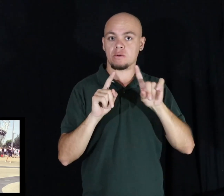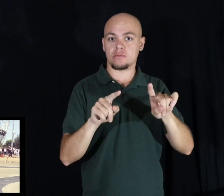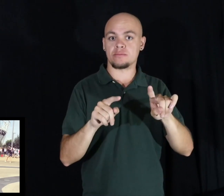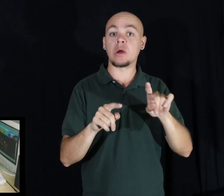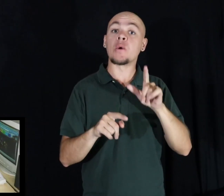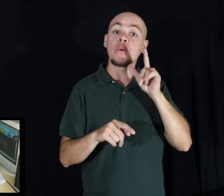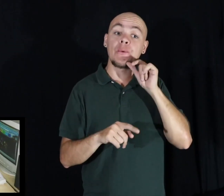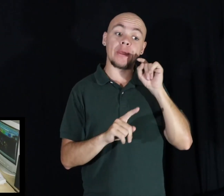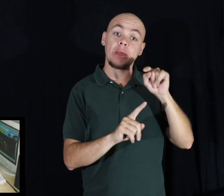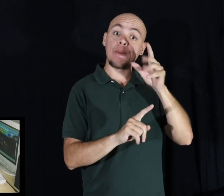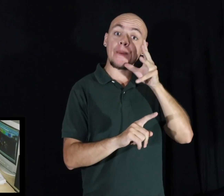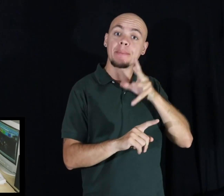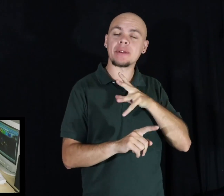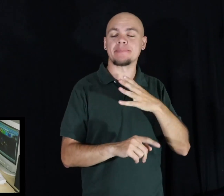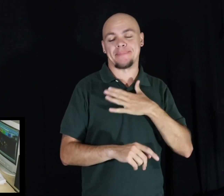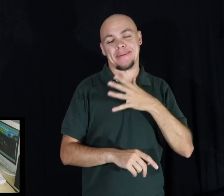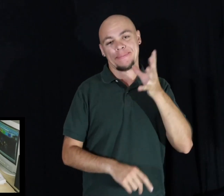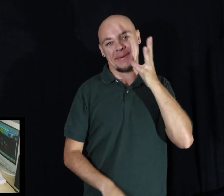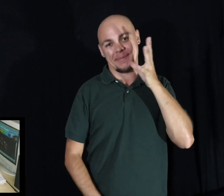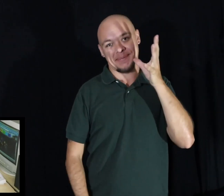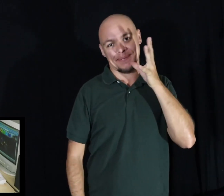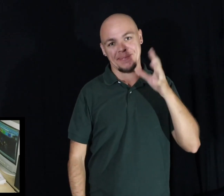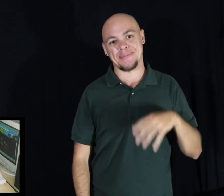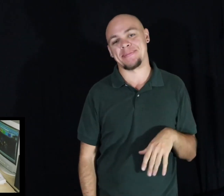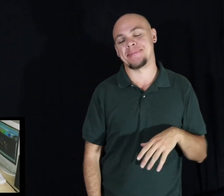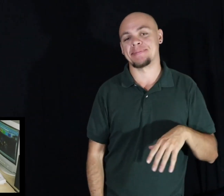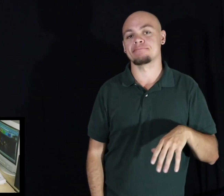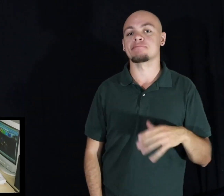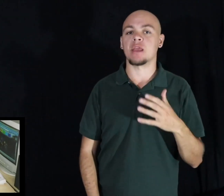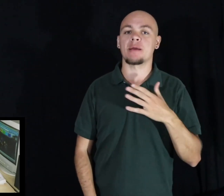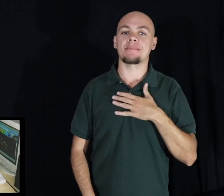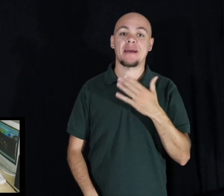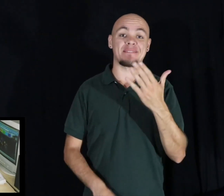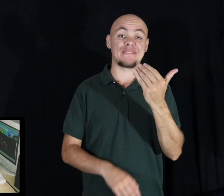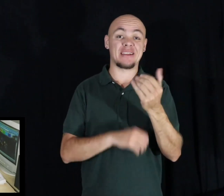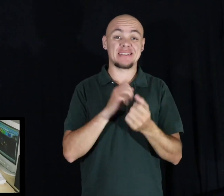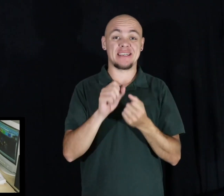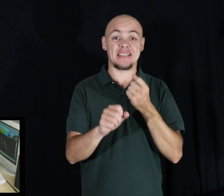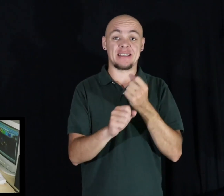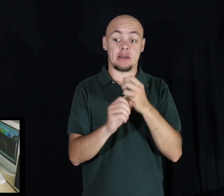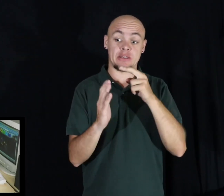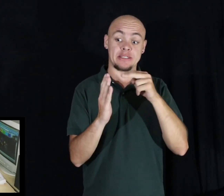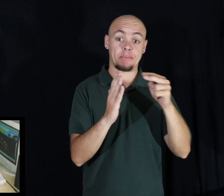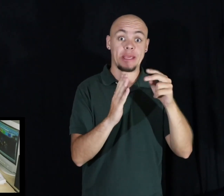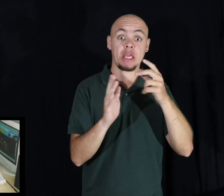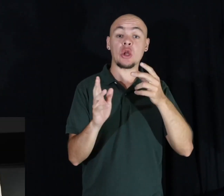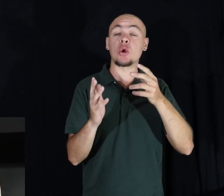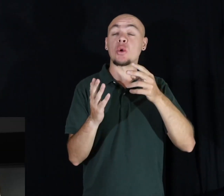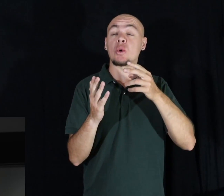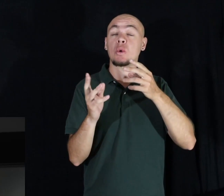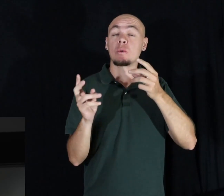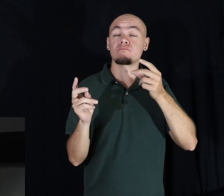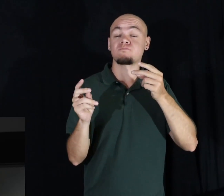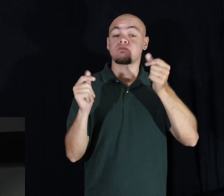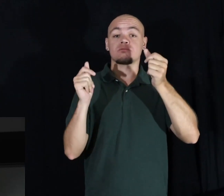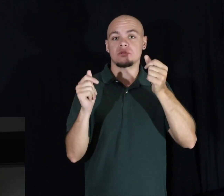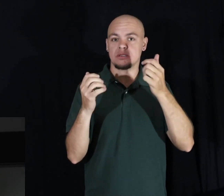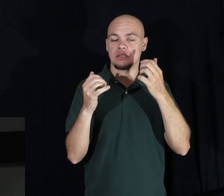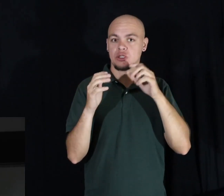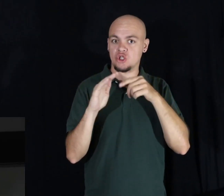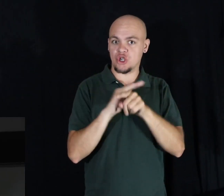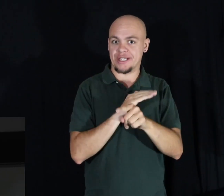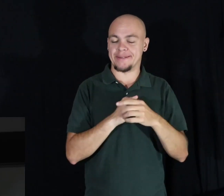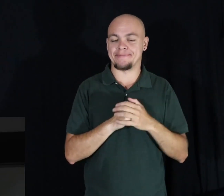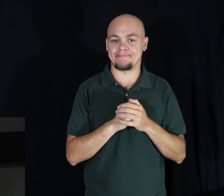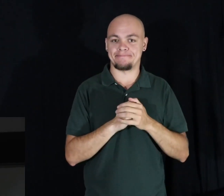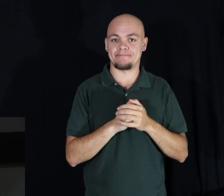my mother. And here is where I started my 15-year speed reading journey. Fast forward to today, I